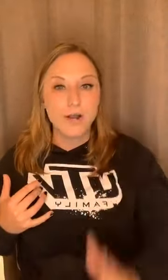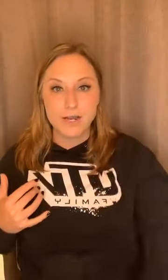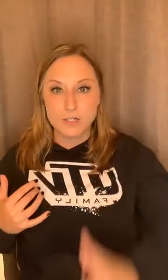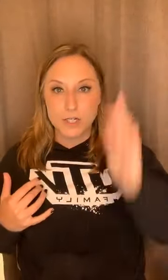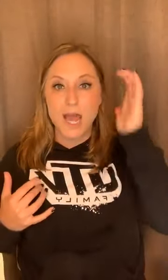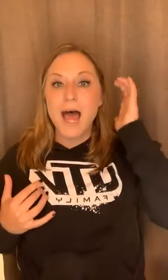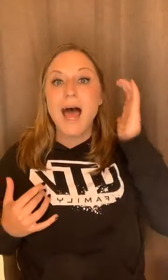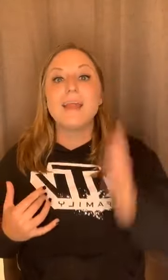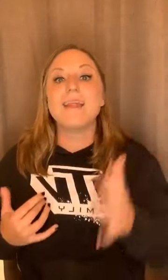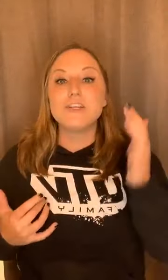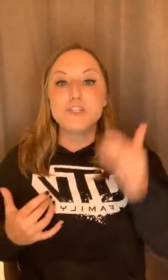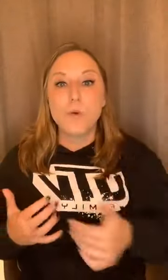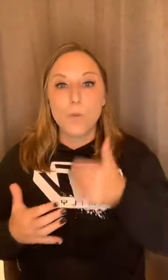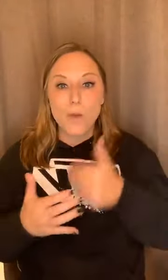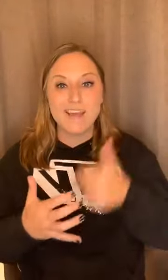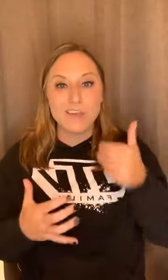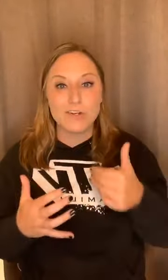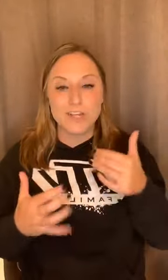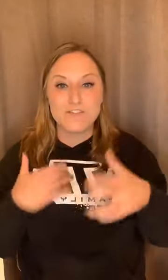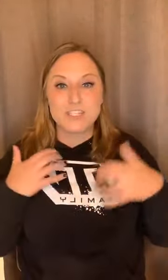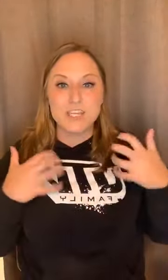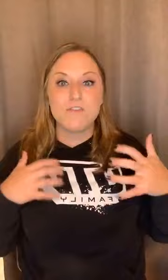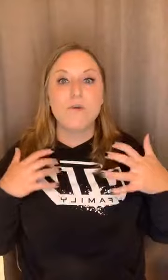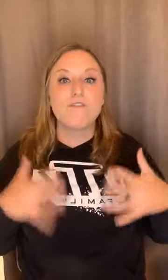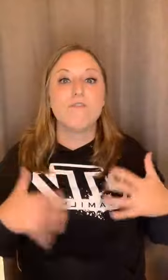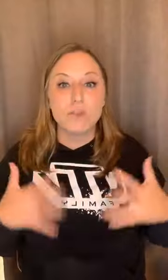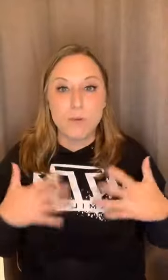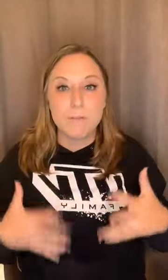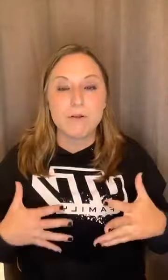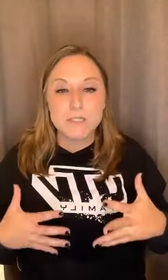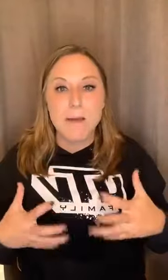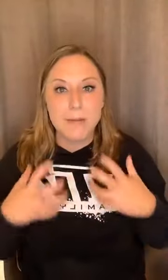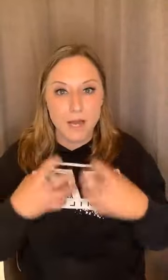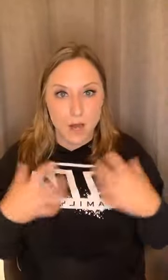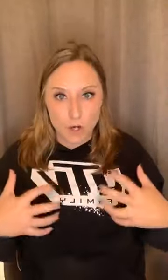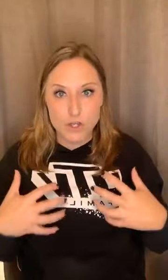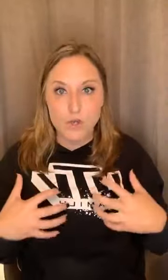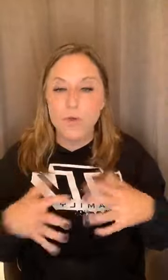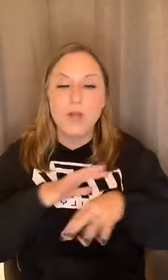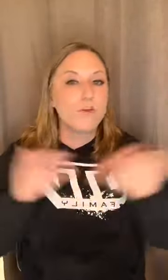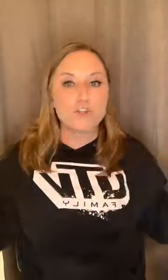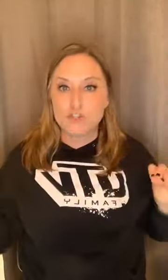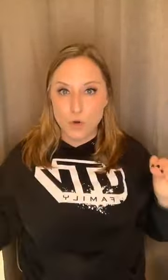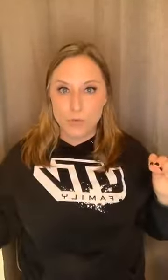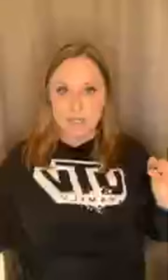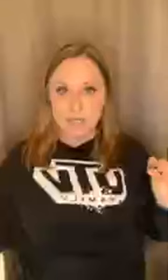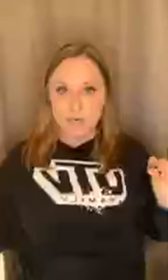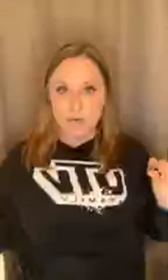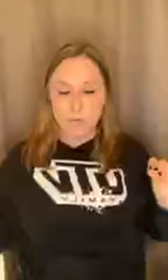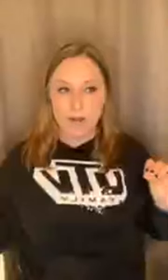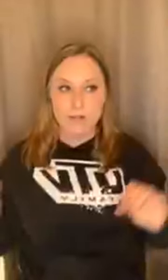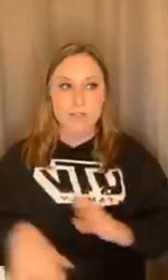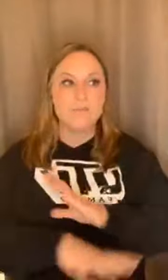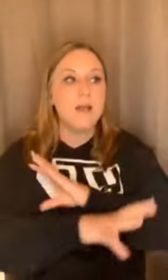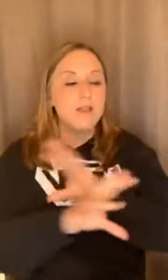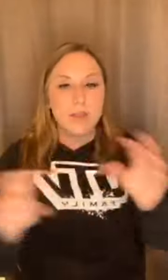condition, unless you are weighing yourself to see if you have fluid buildup on you. There is no reason for you to weigh yourself there.